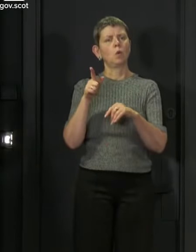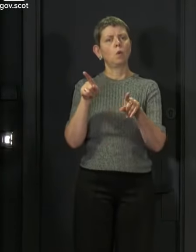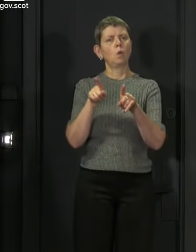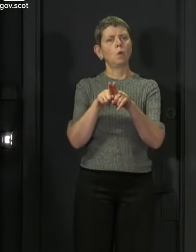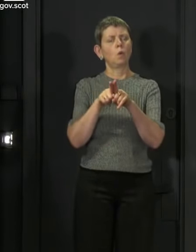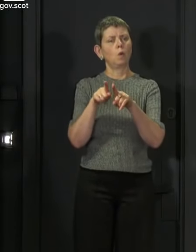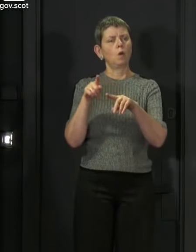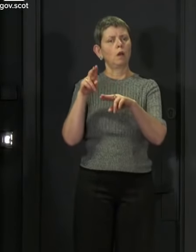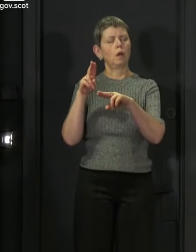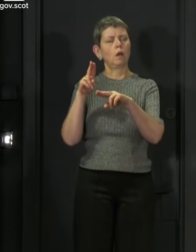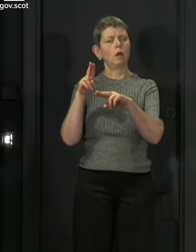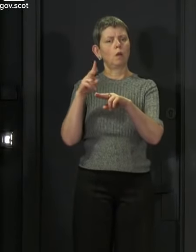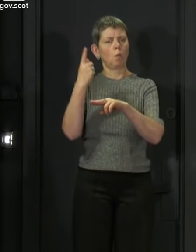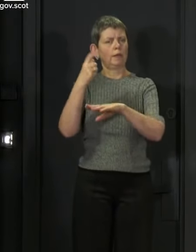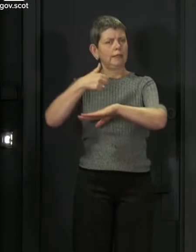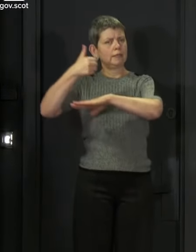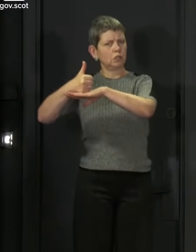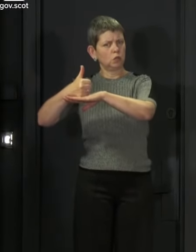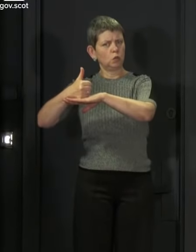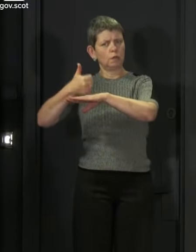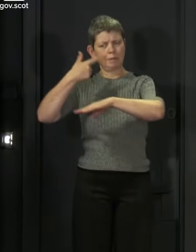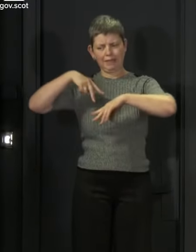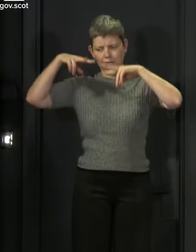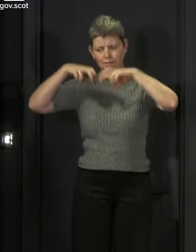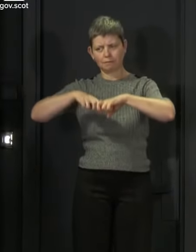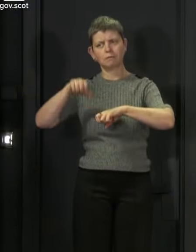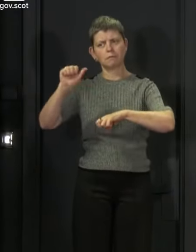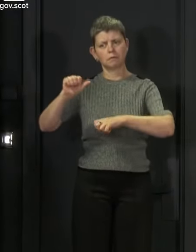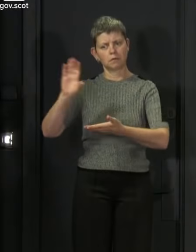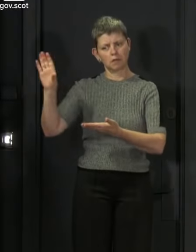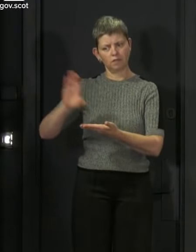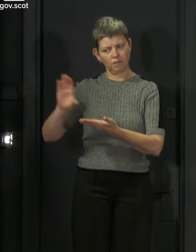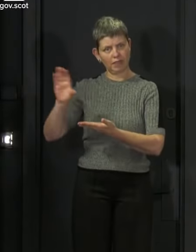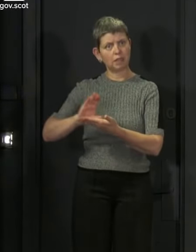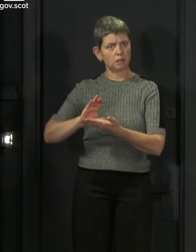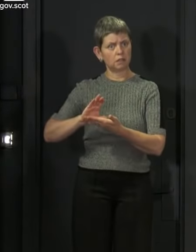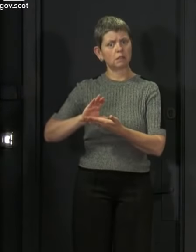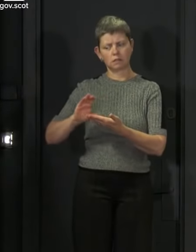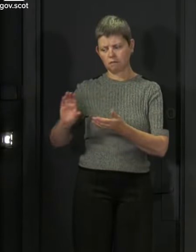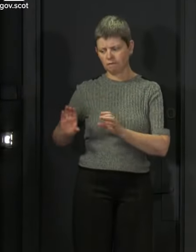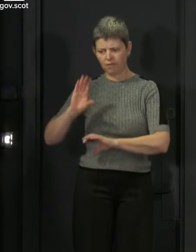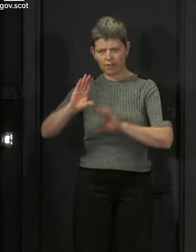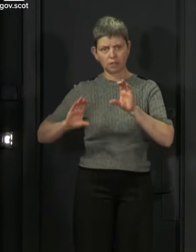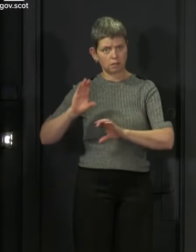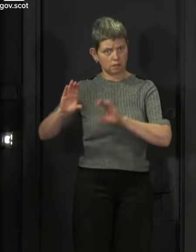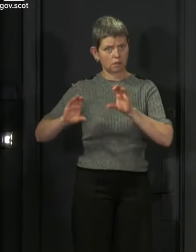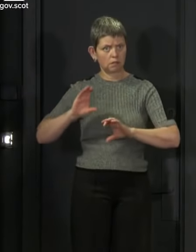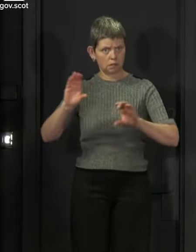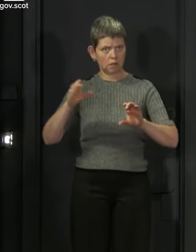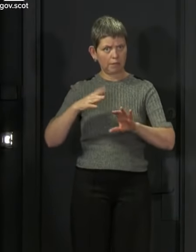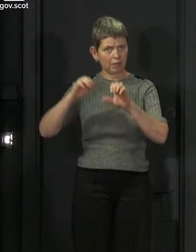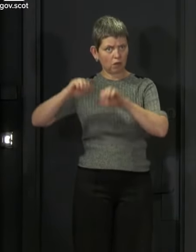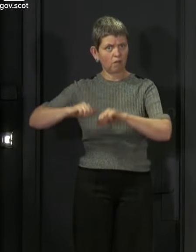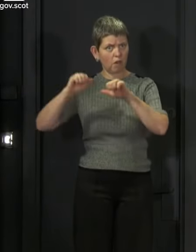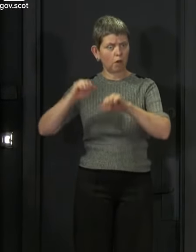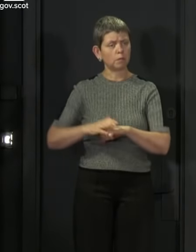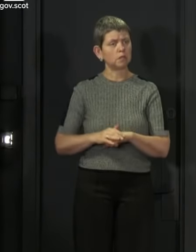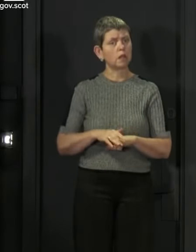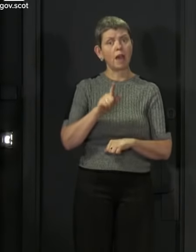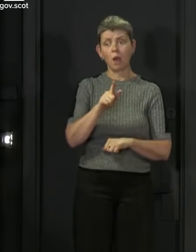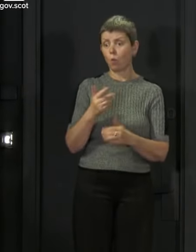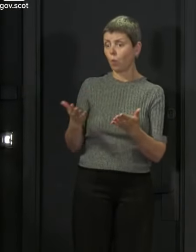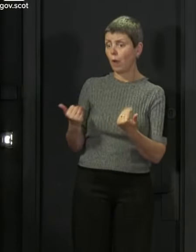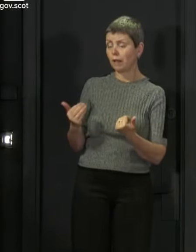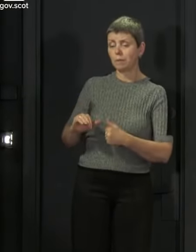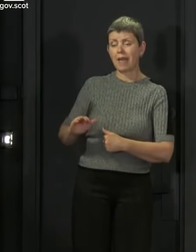the sort of breakdown that Fiona has gone through. Can I just finally on that say we welcome every penny of